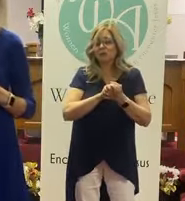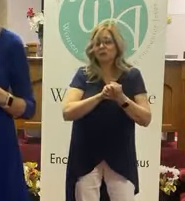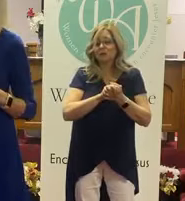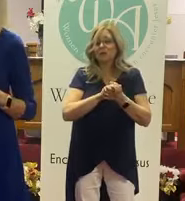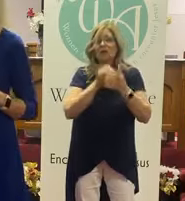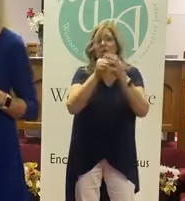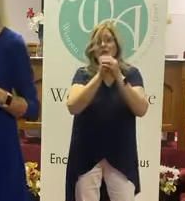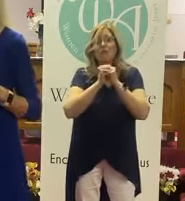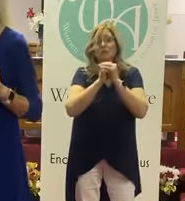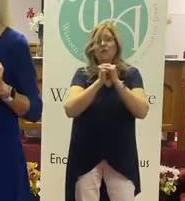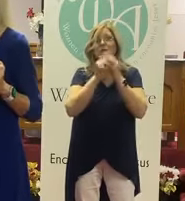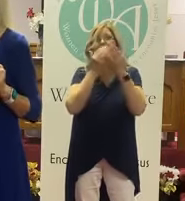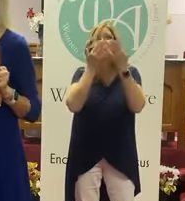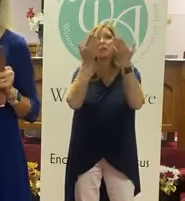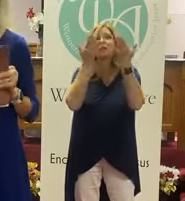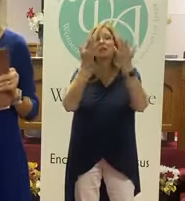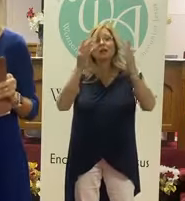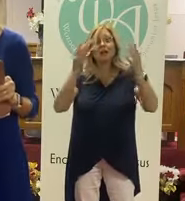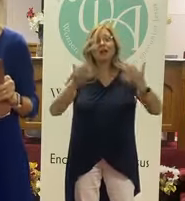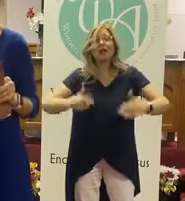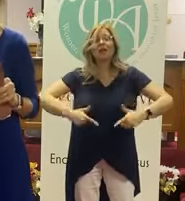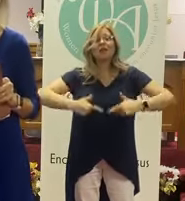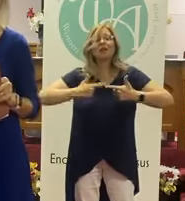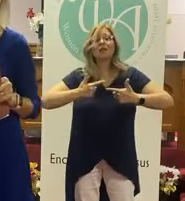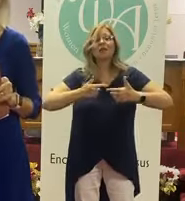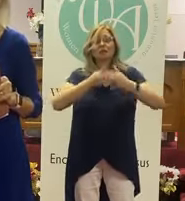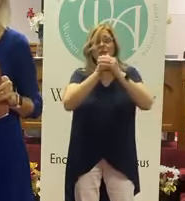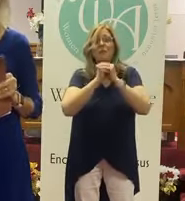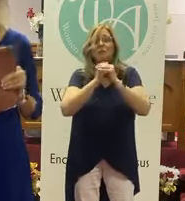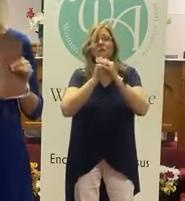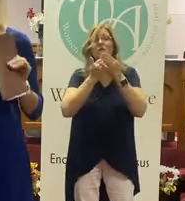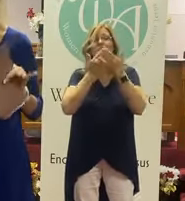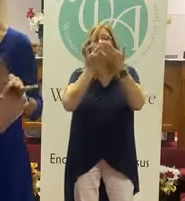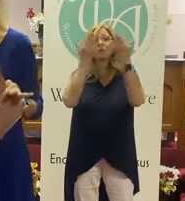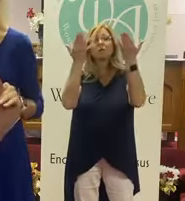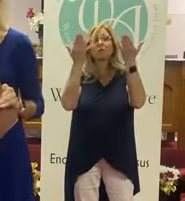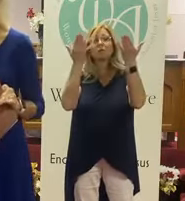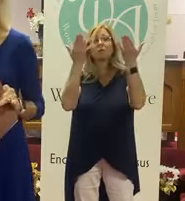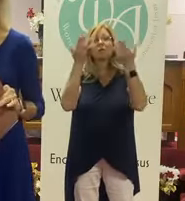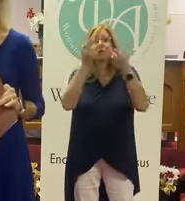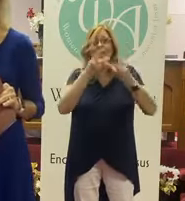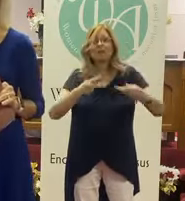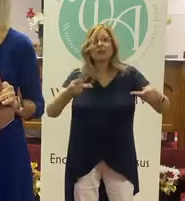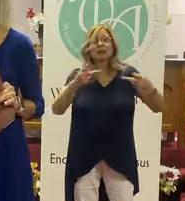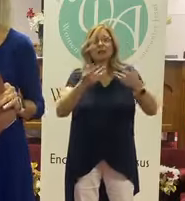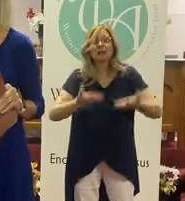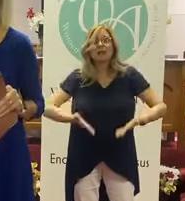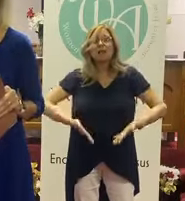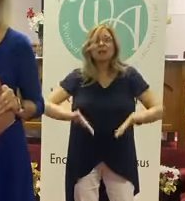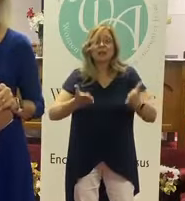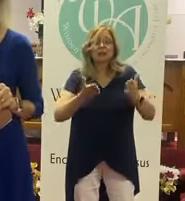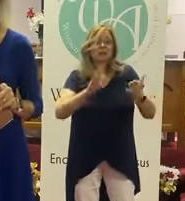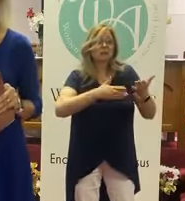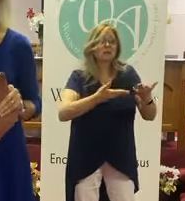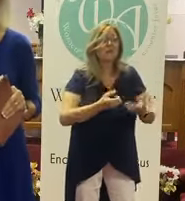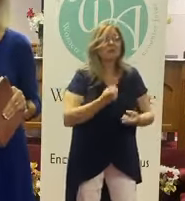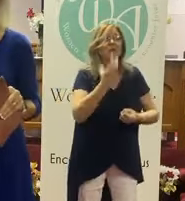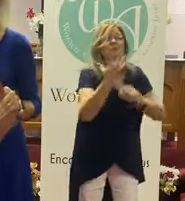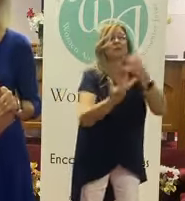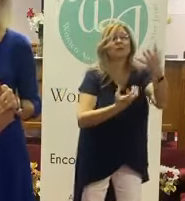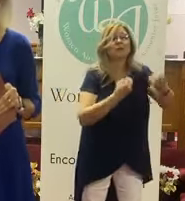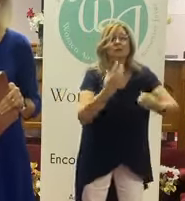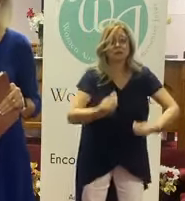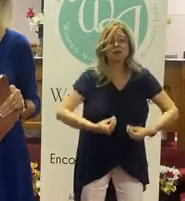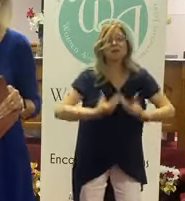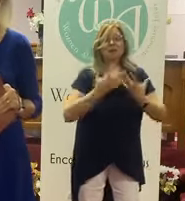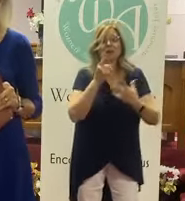I worship you. I live to worship you. And I want you just to go into that place. Allow the song to minister to you. And